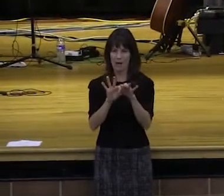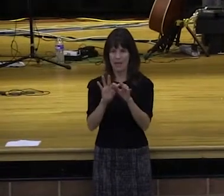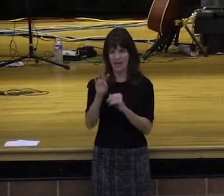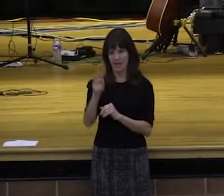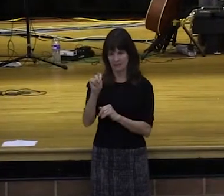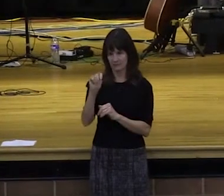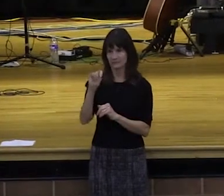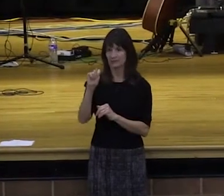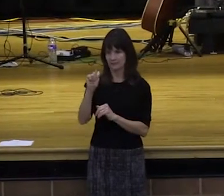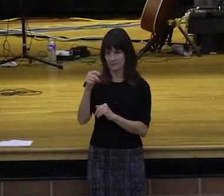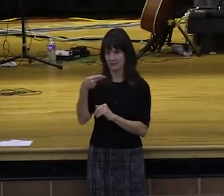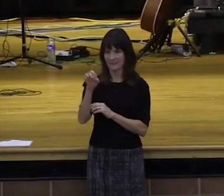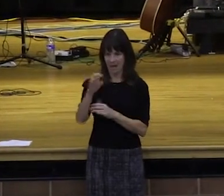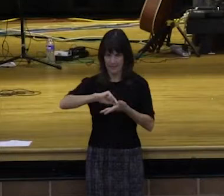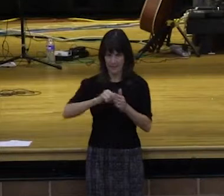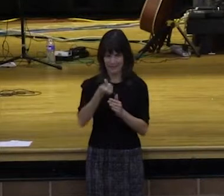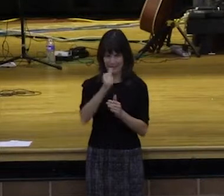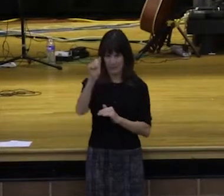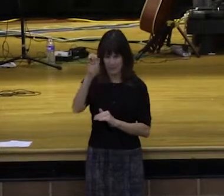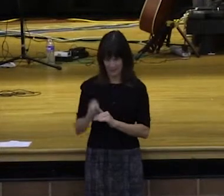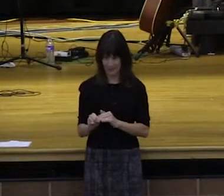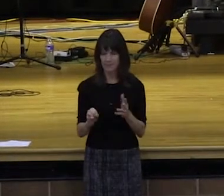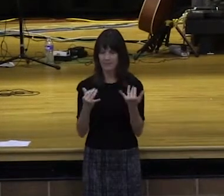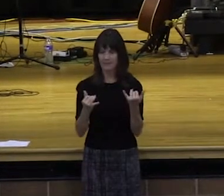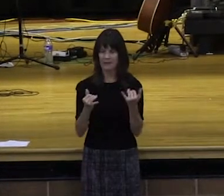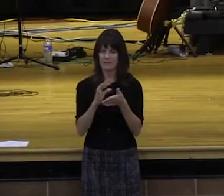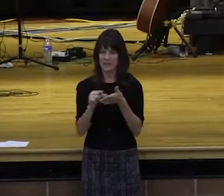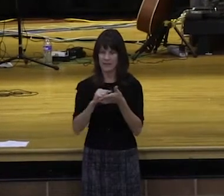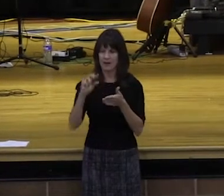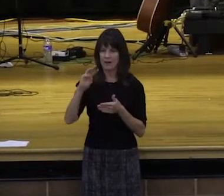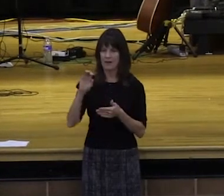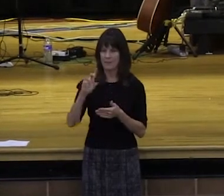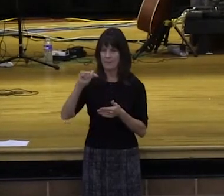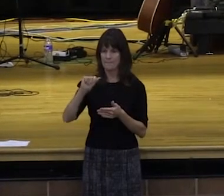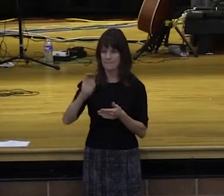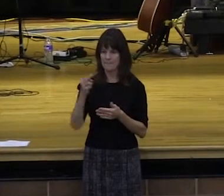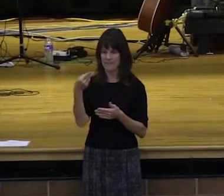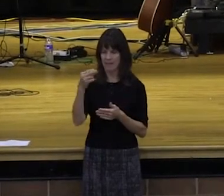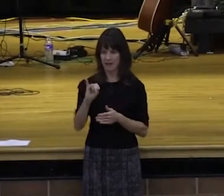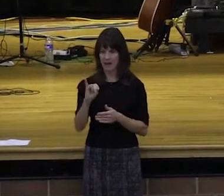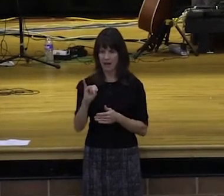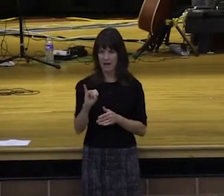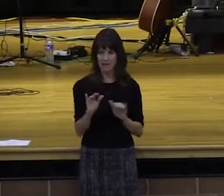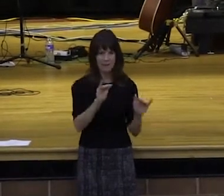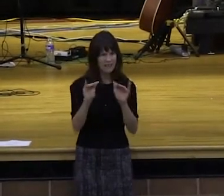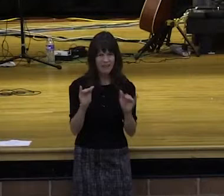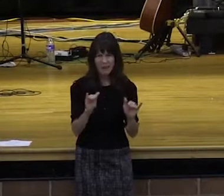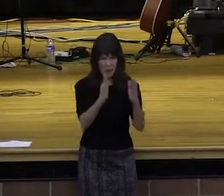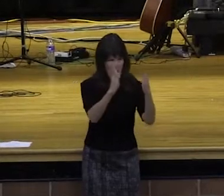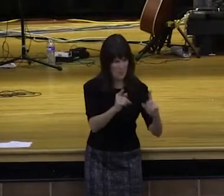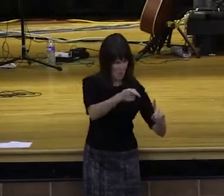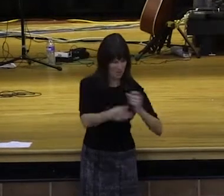Malachi 3.8 says, Will a man rob God? Ow. It says, God is saying, You are robbing me.